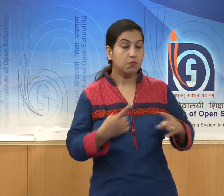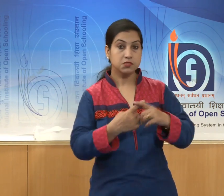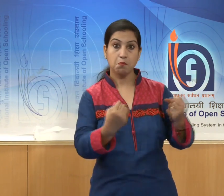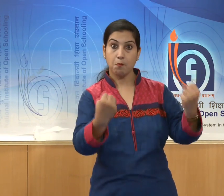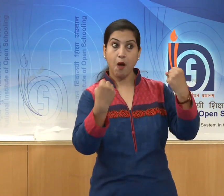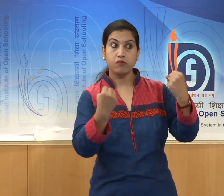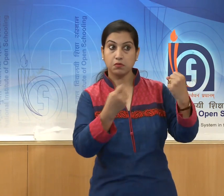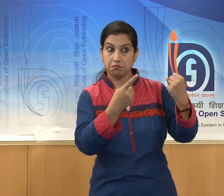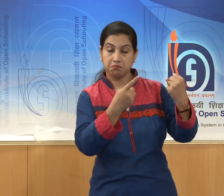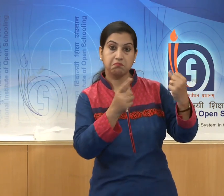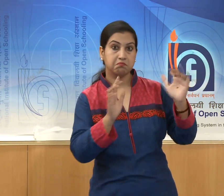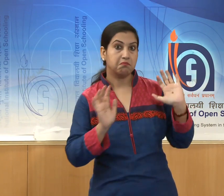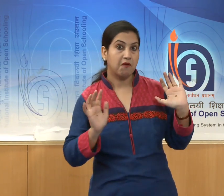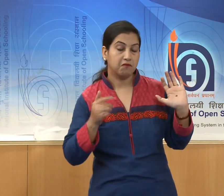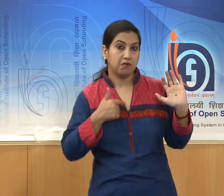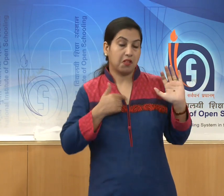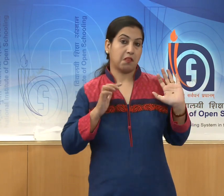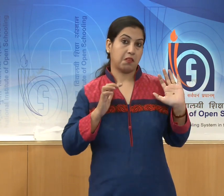of the animal.